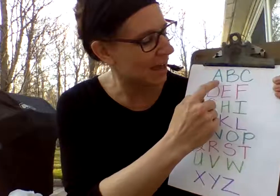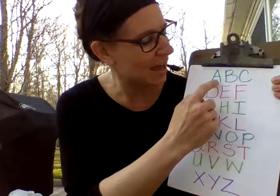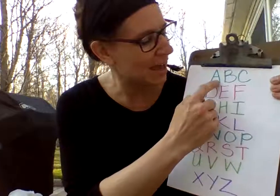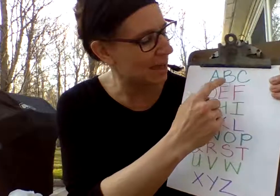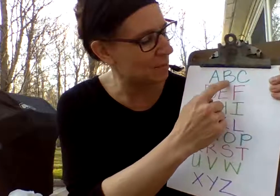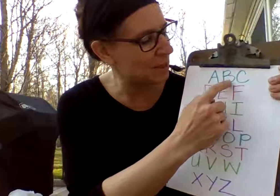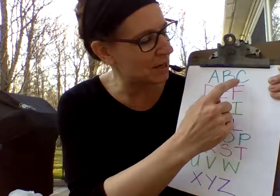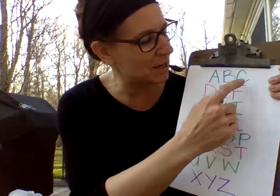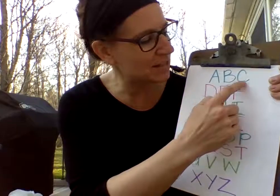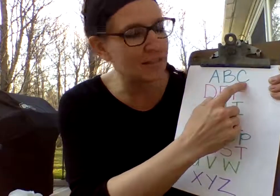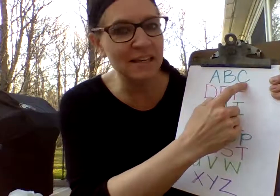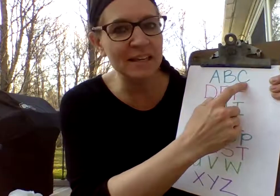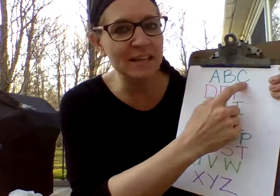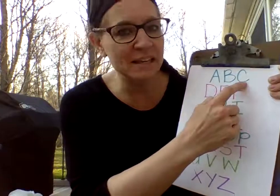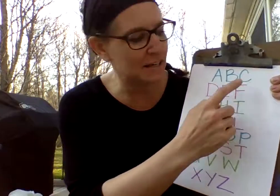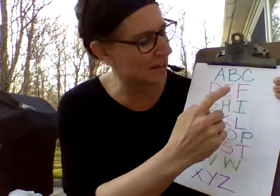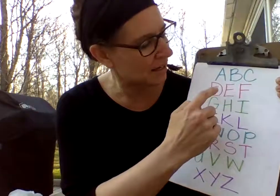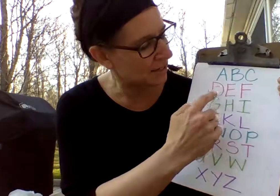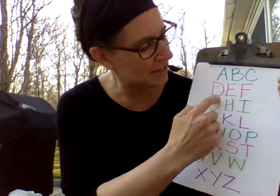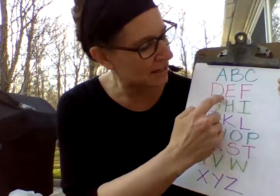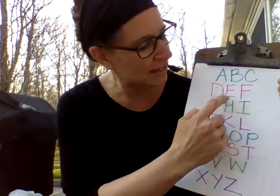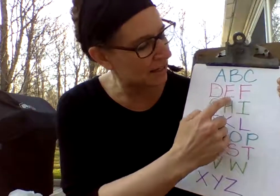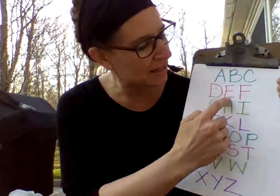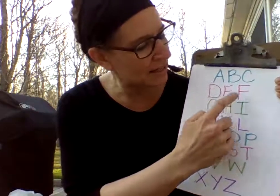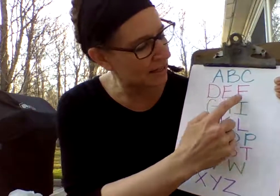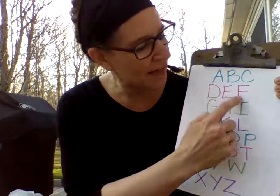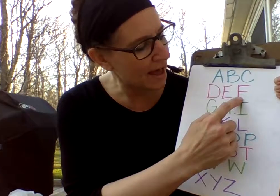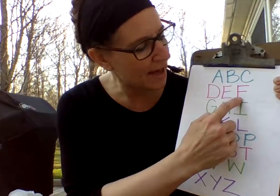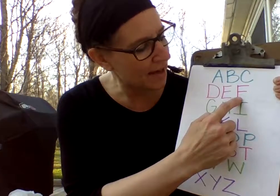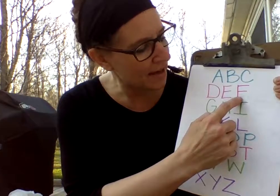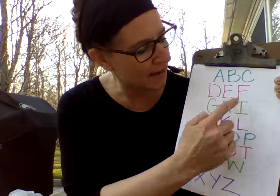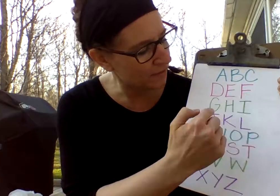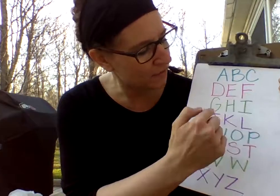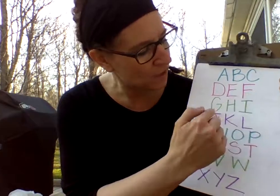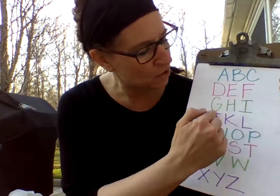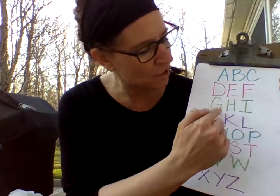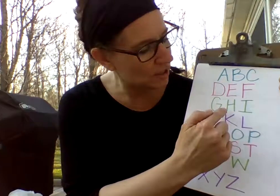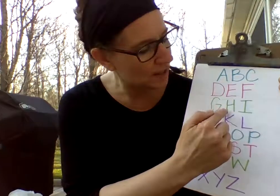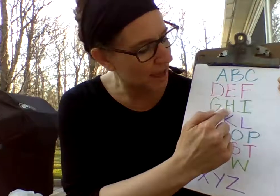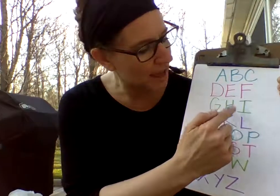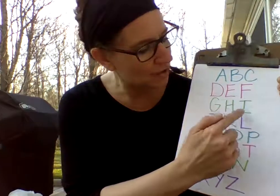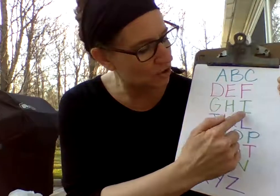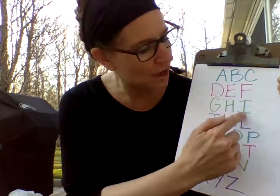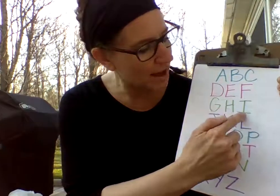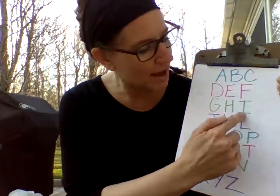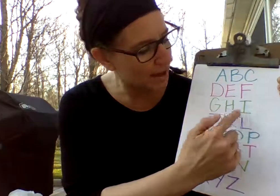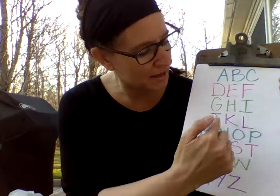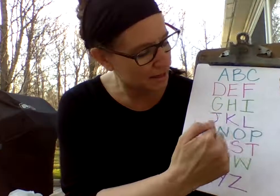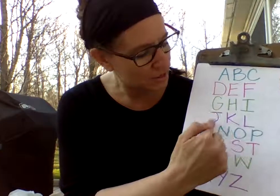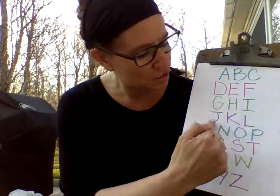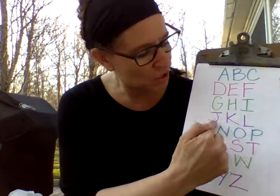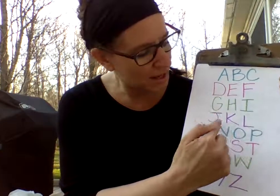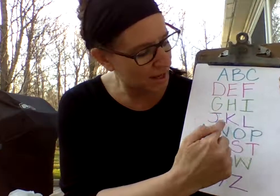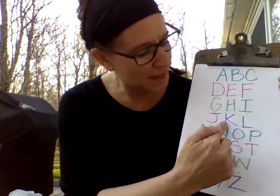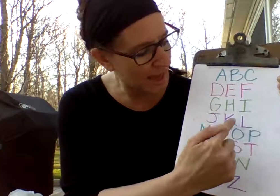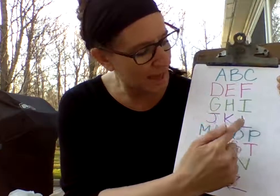A, B, C, D, E, F, G, H, I, J, K,